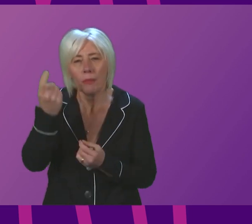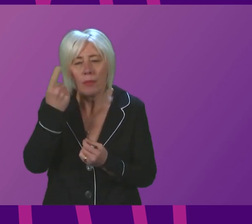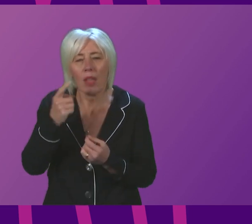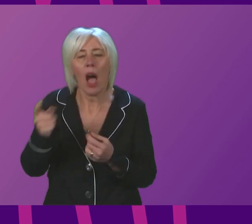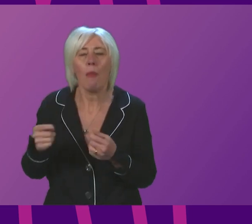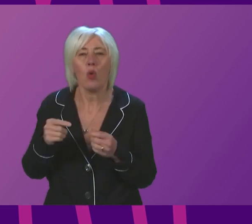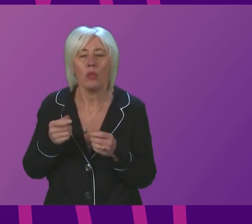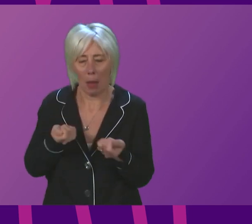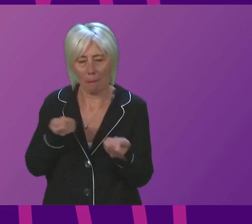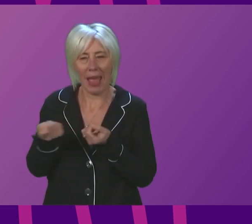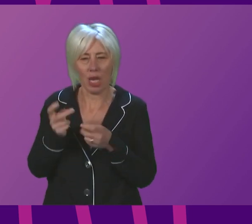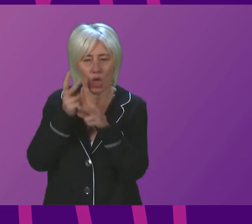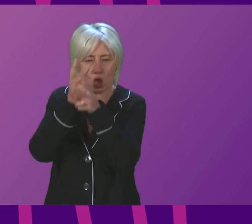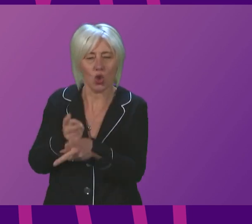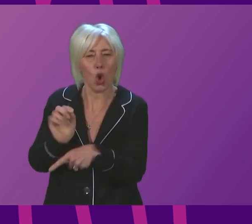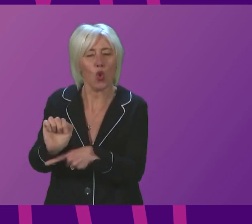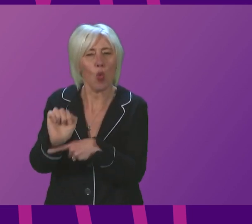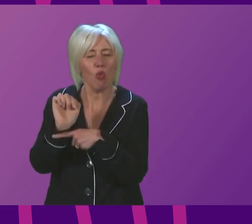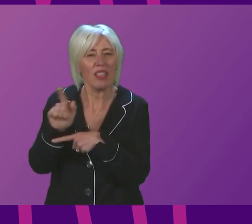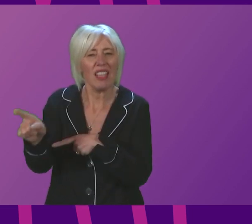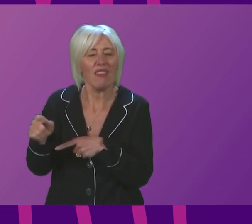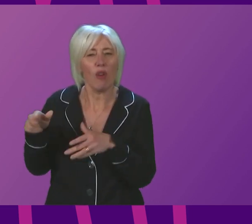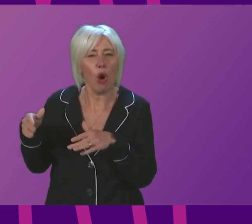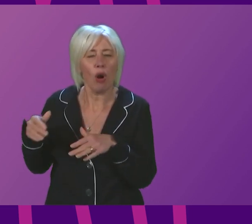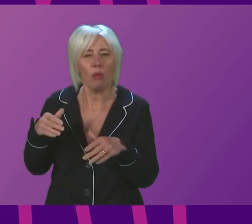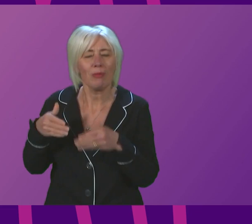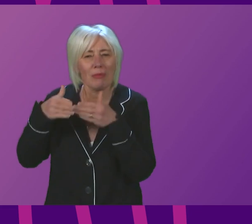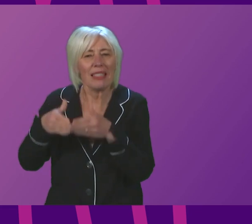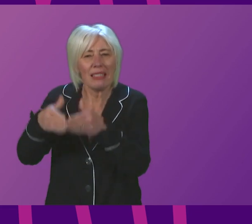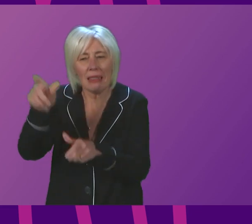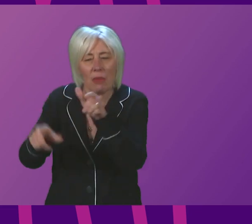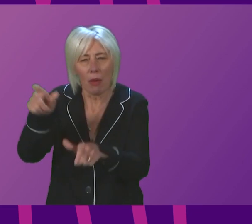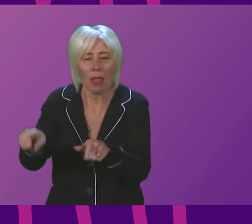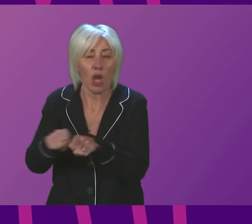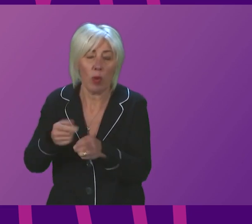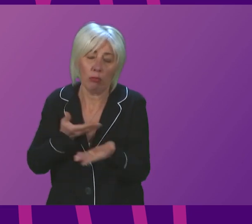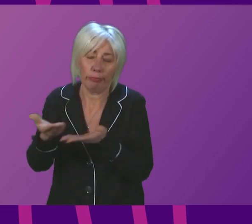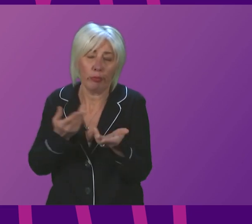for seafarers and, yes, be happy to discuss any remaining concerns with trade unions.